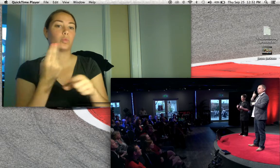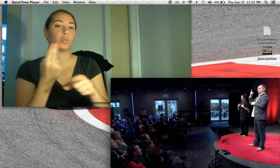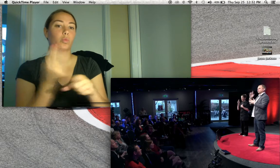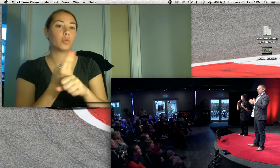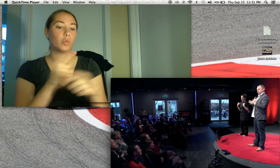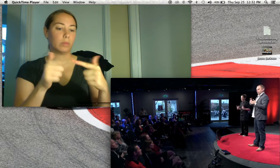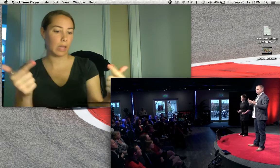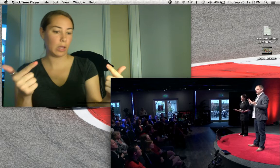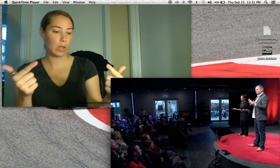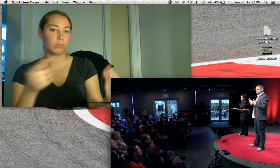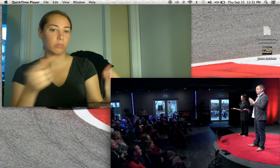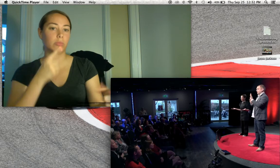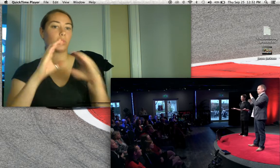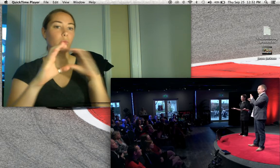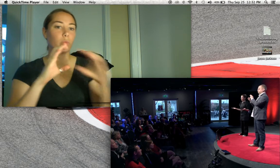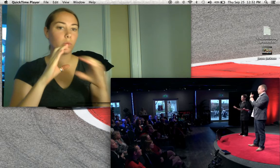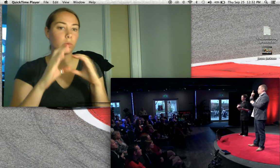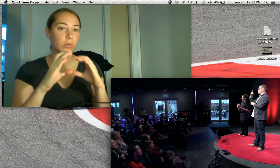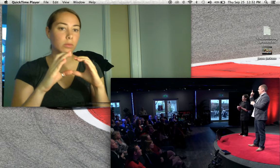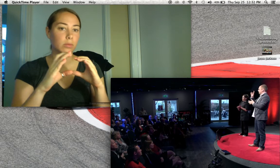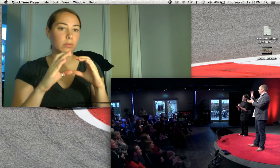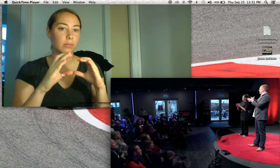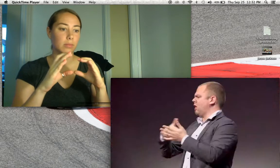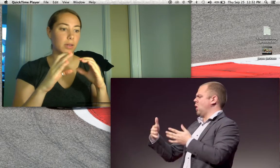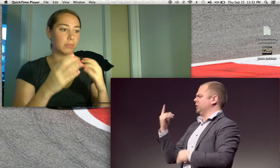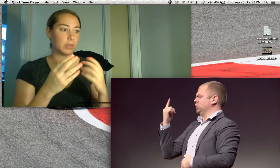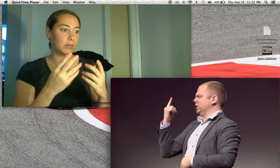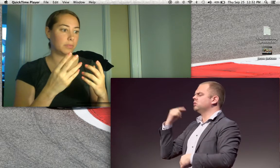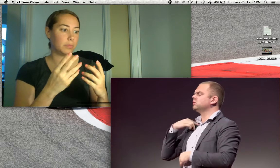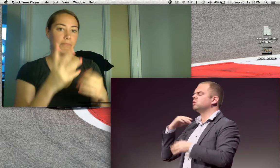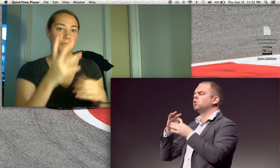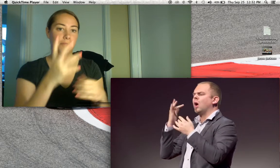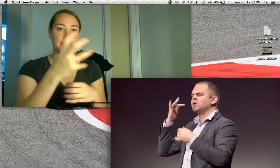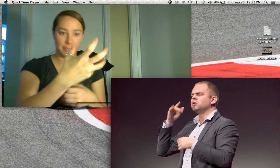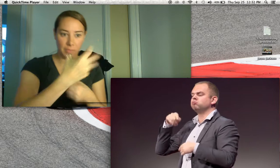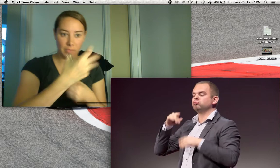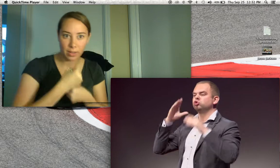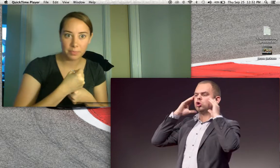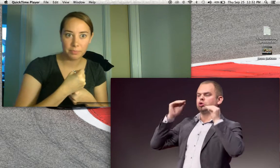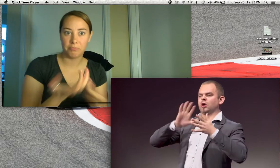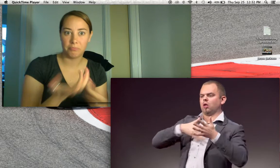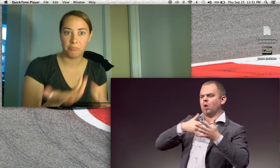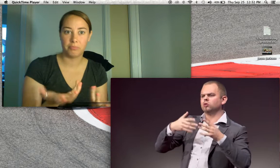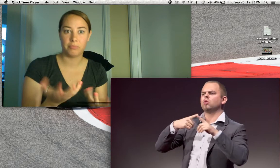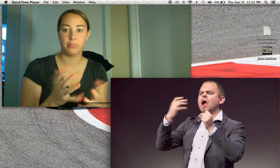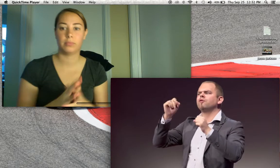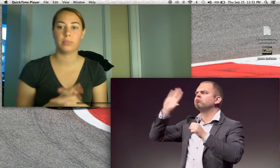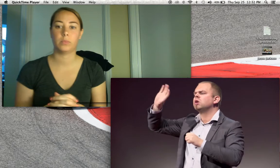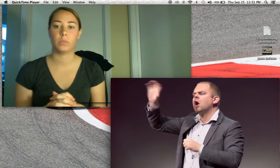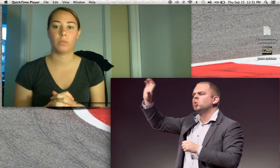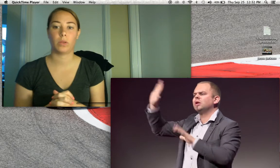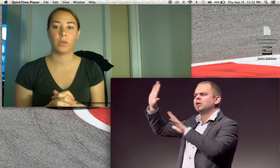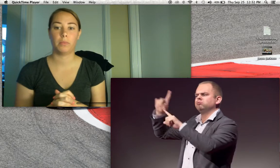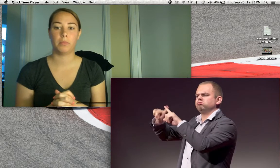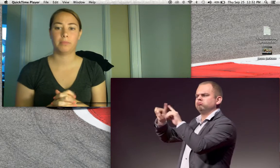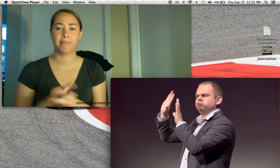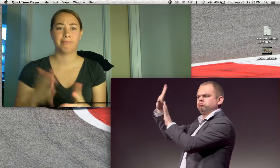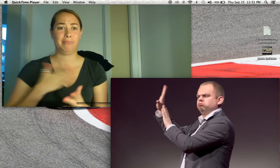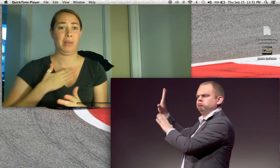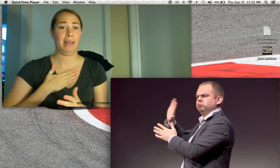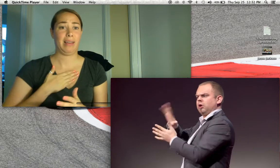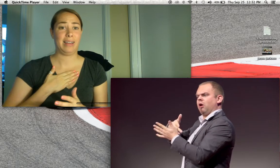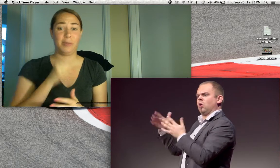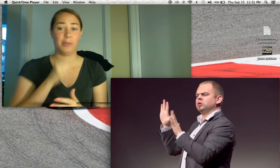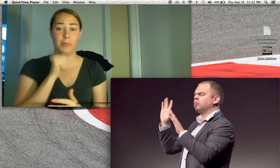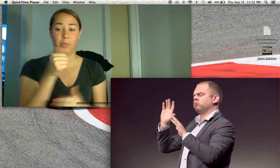But, for people who are deaf and use a sign language, and I say a sign language on purpose, because every